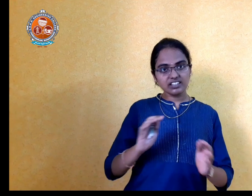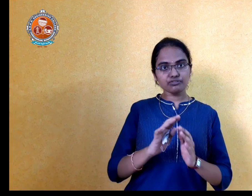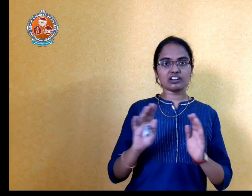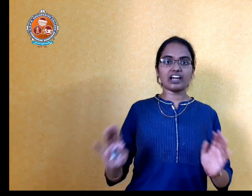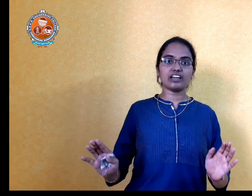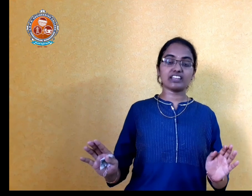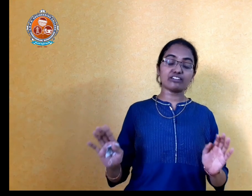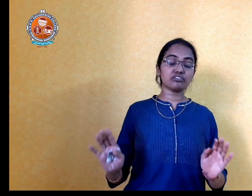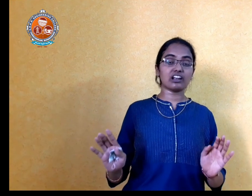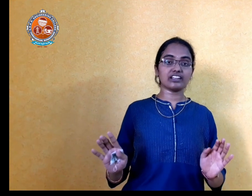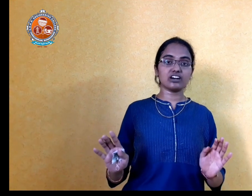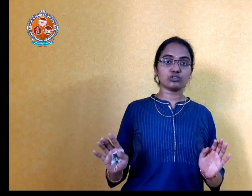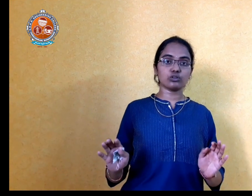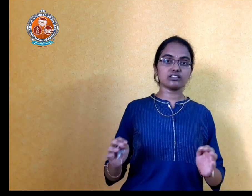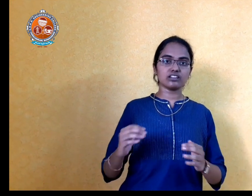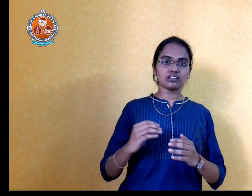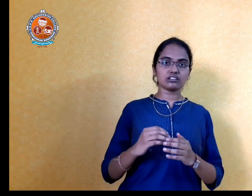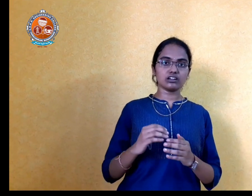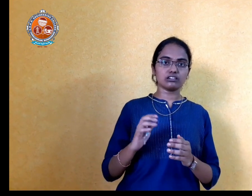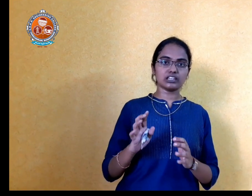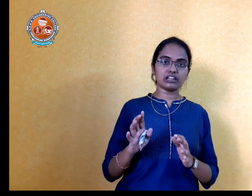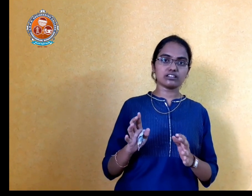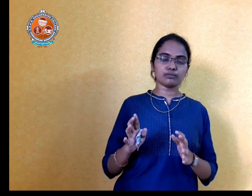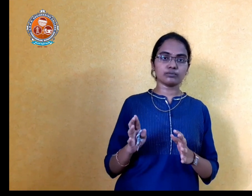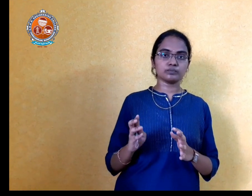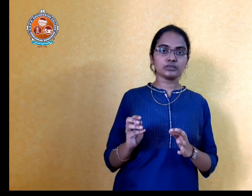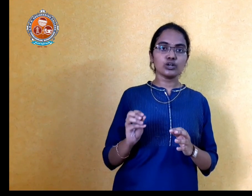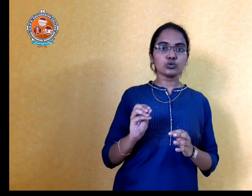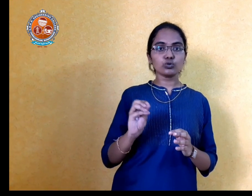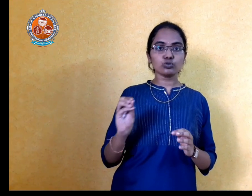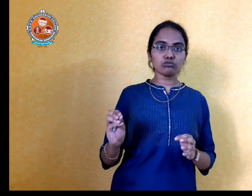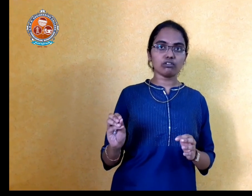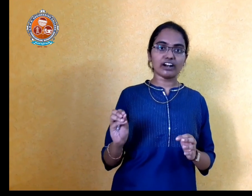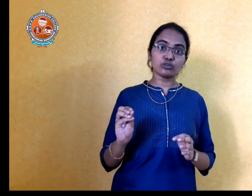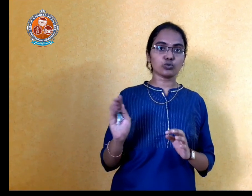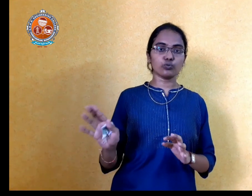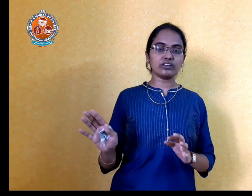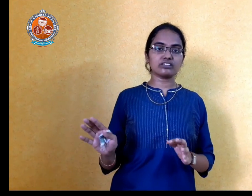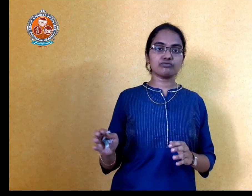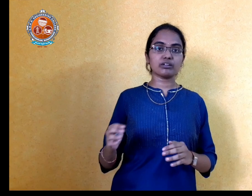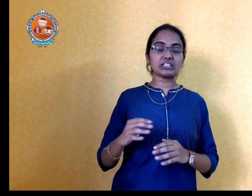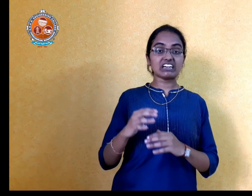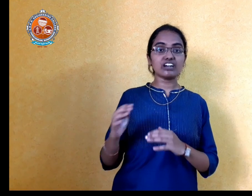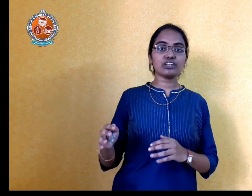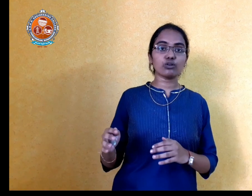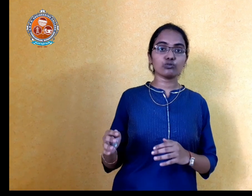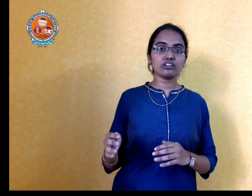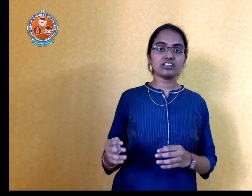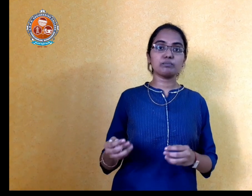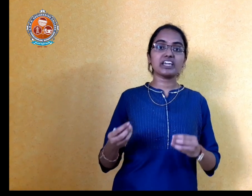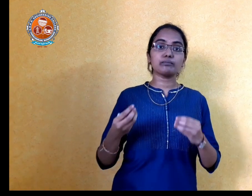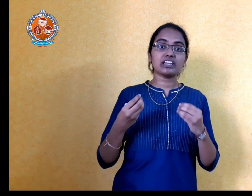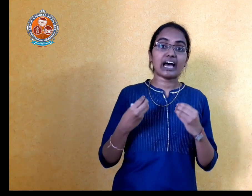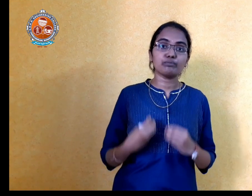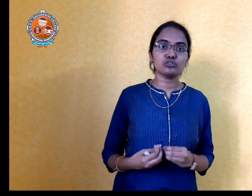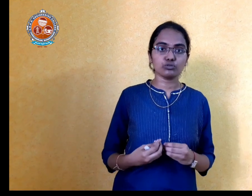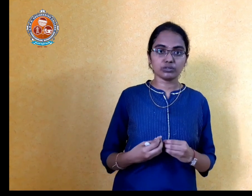sat for like that only till some 2-1-2 weeks. From the third e-commerce, it became a habit to me.